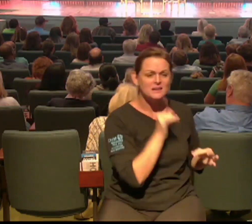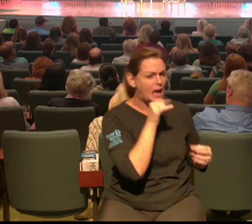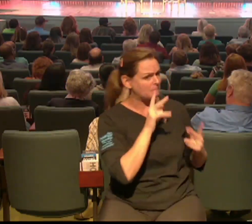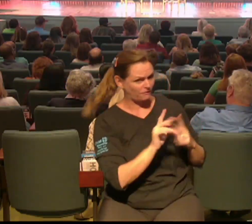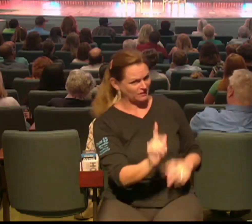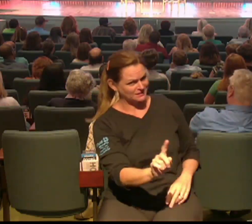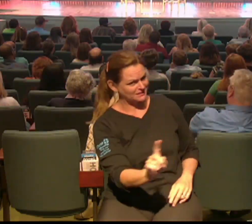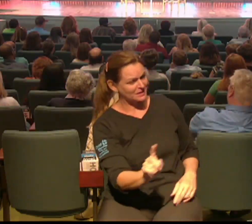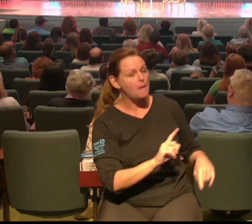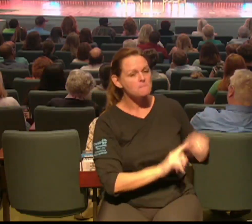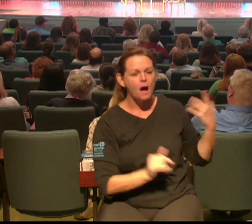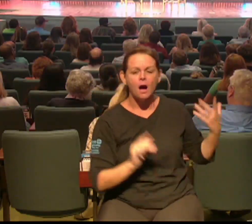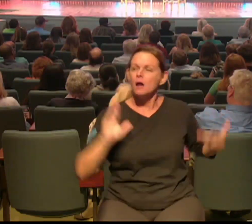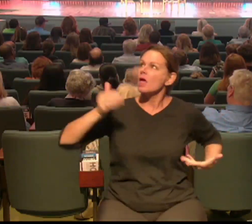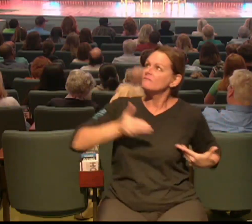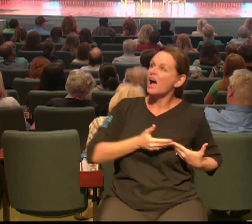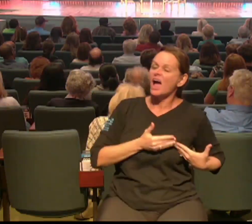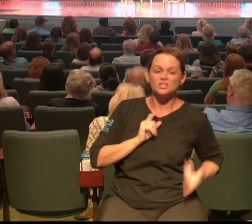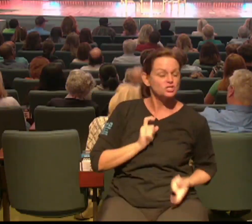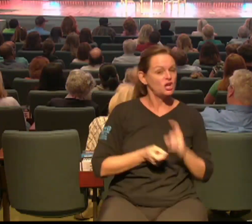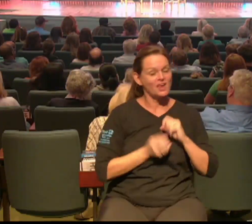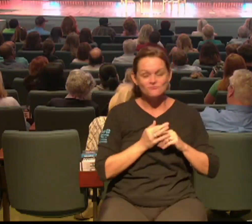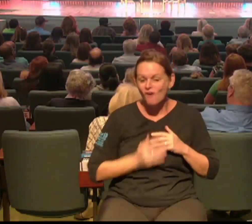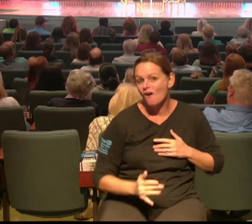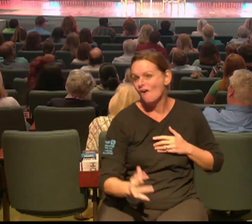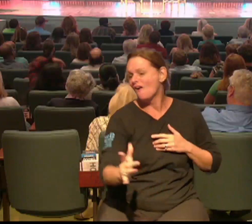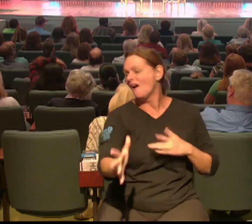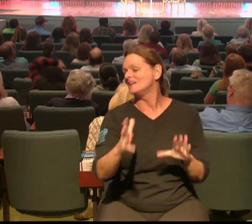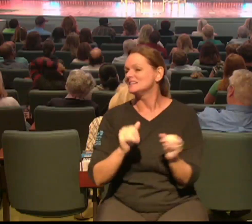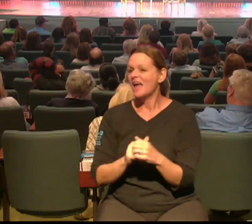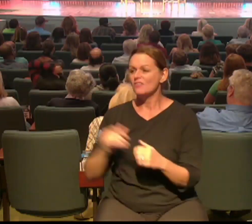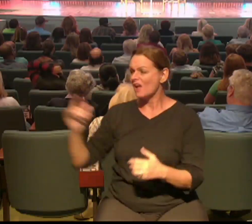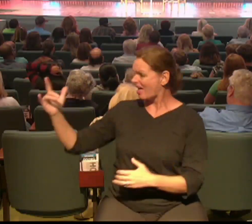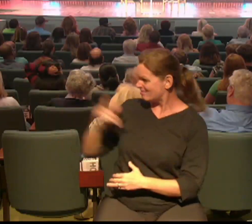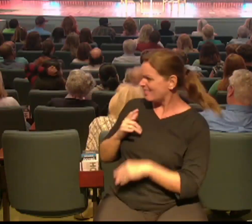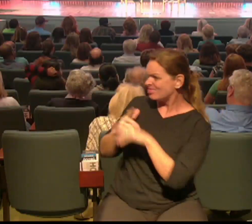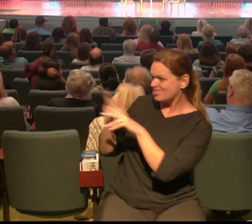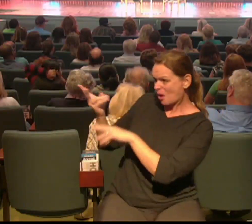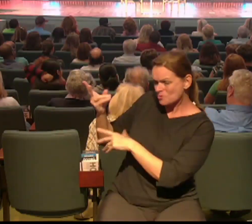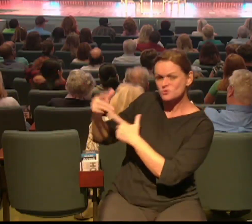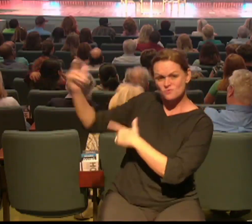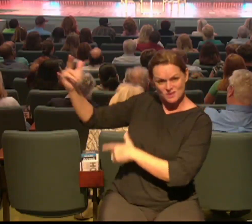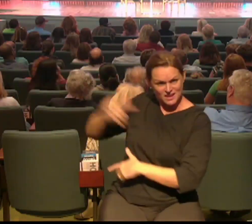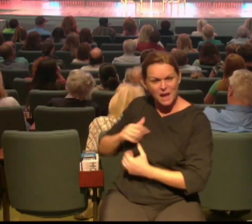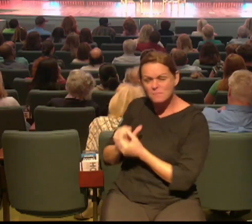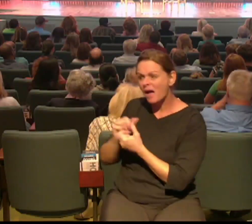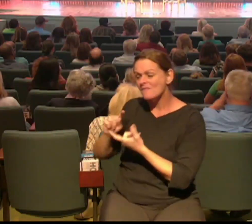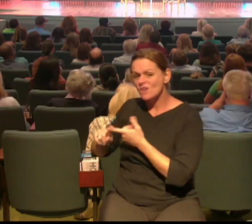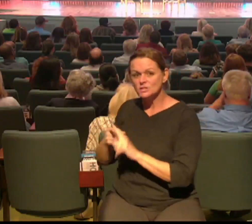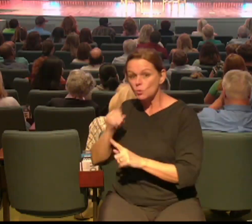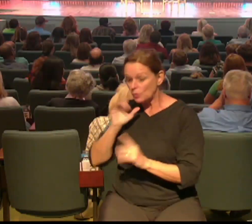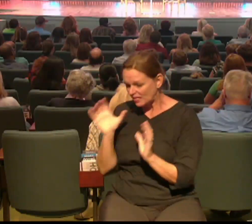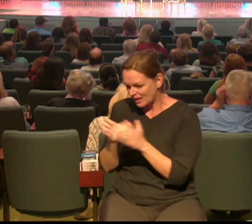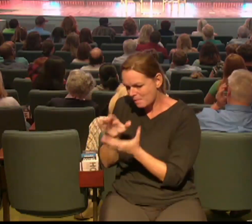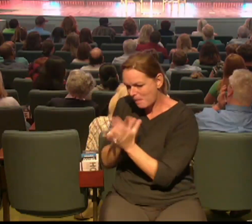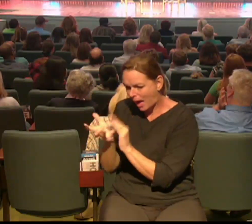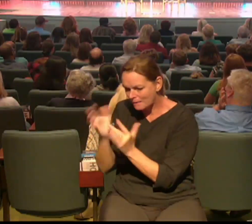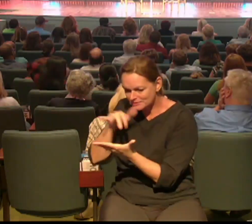gets in the middle it changes everything and and that these people that had flown across the the country to be with us they were actually in our small group from church and and